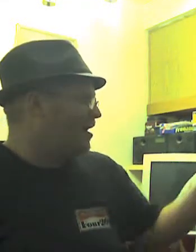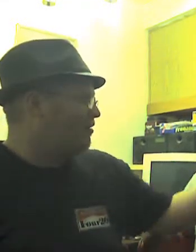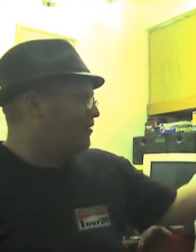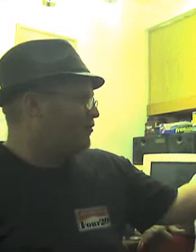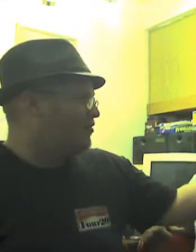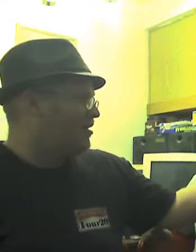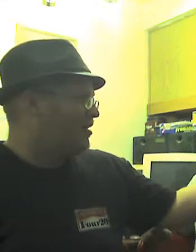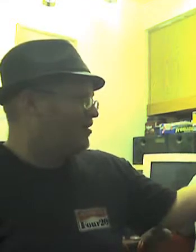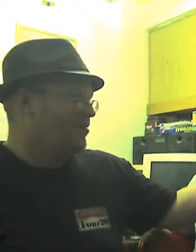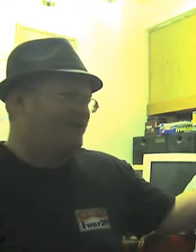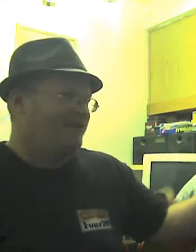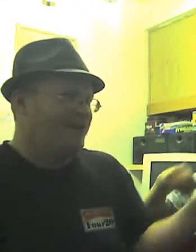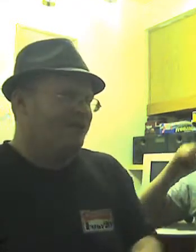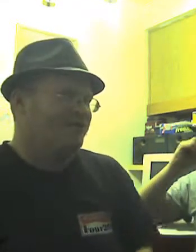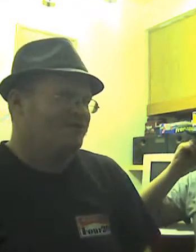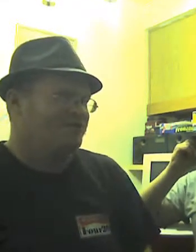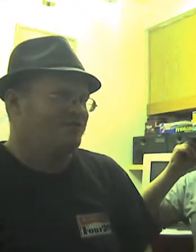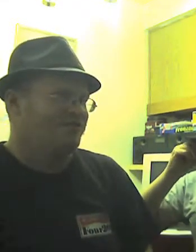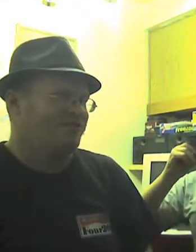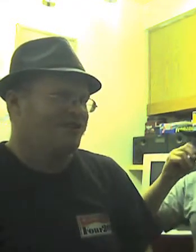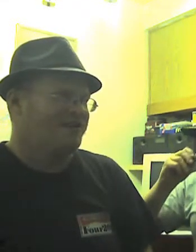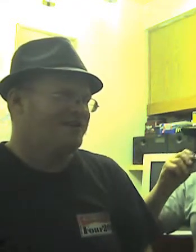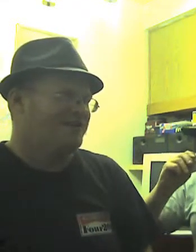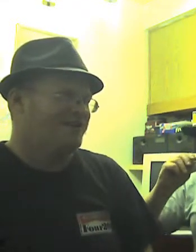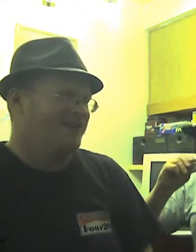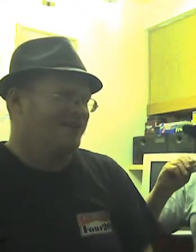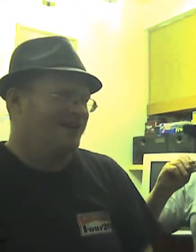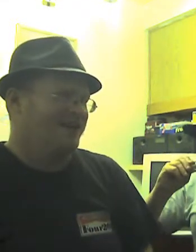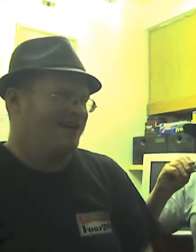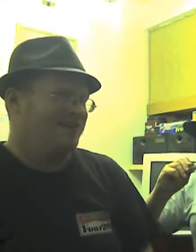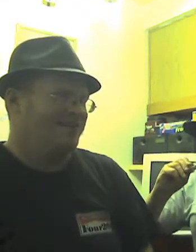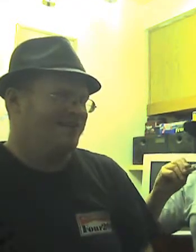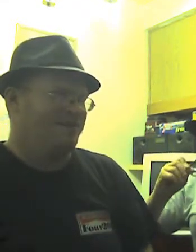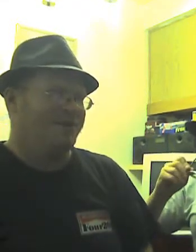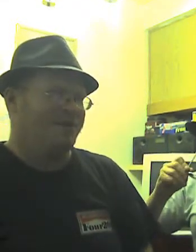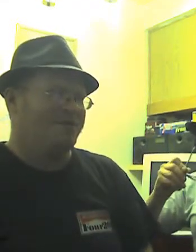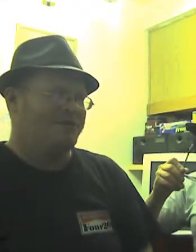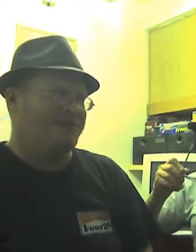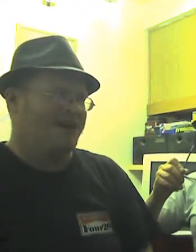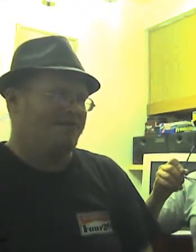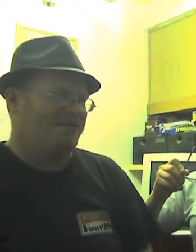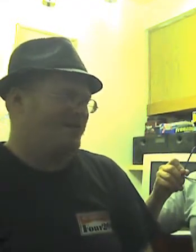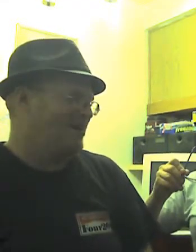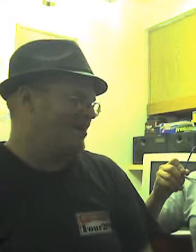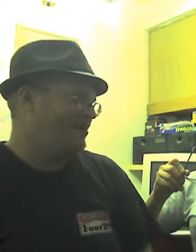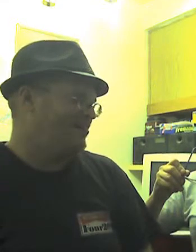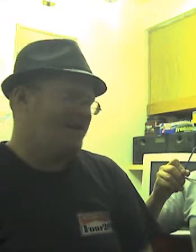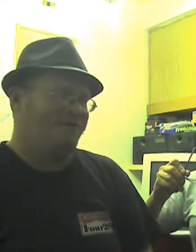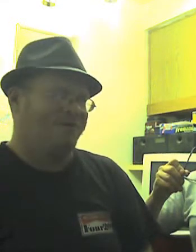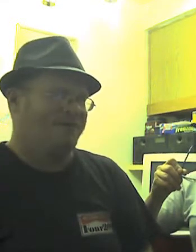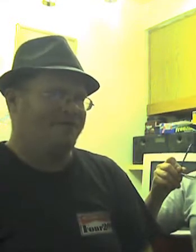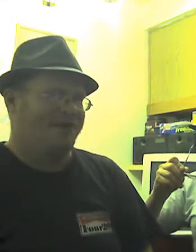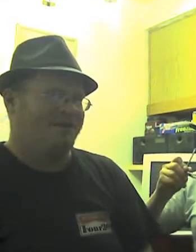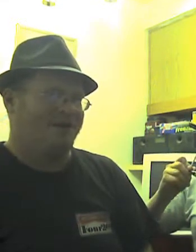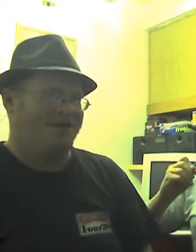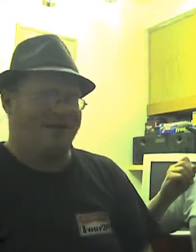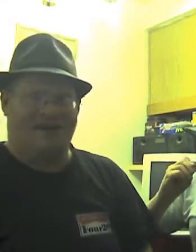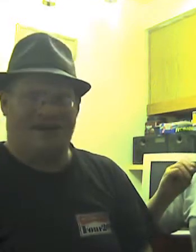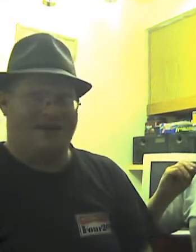out, and if you see, it's held together with shoestring. And super glue and And glue and tape, and it's not holding very well, and